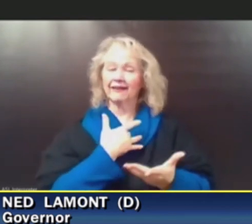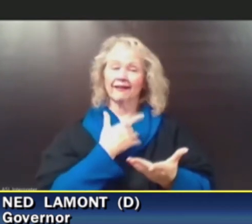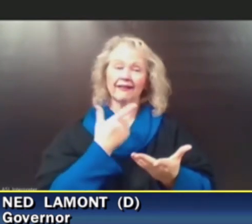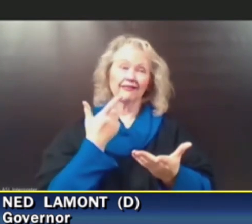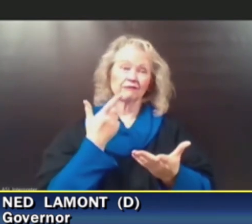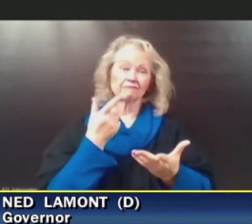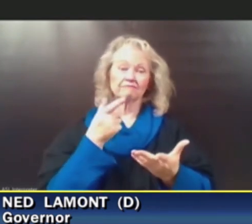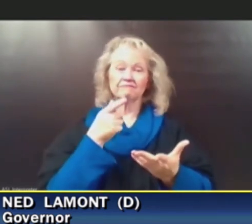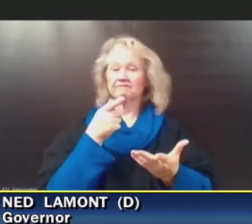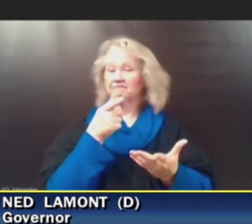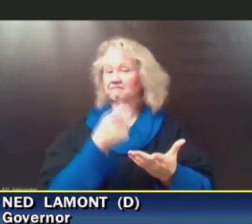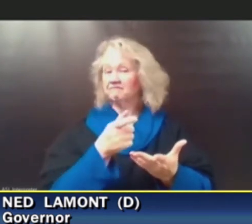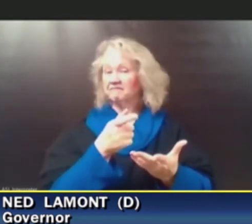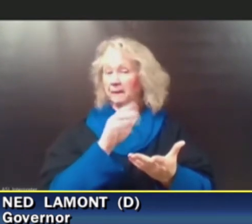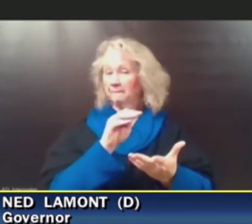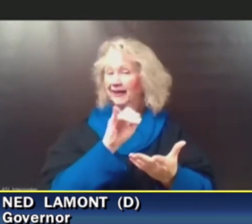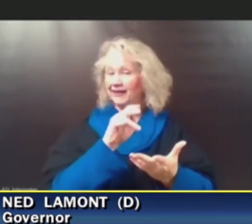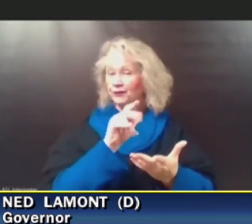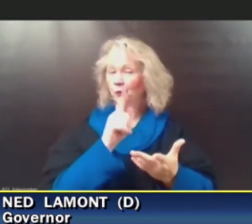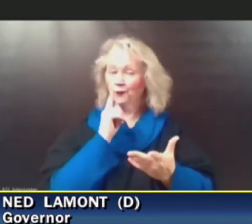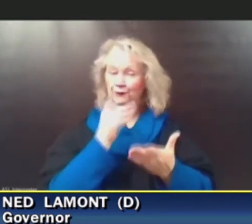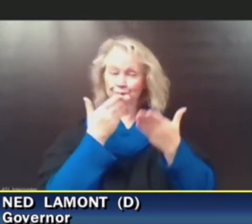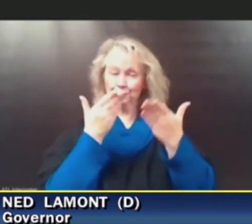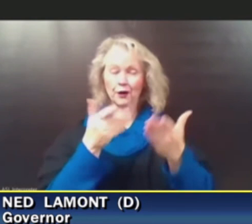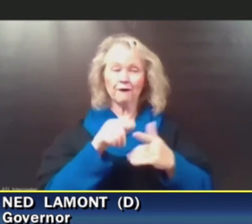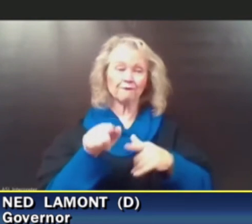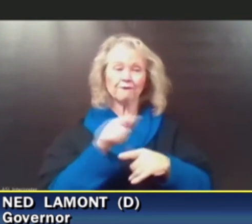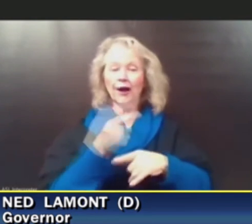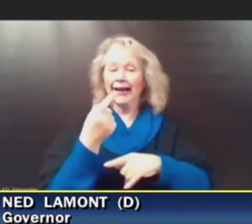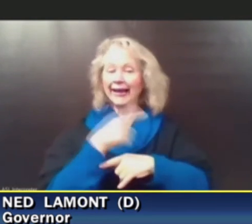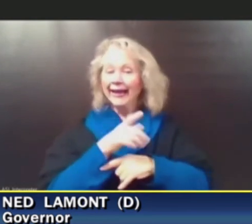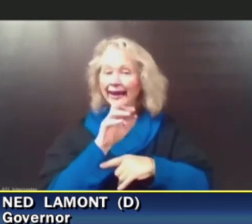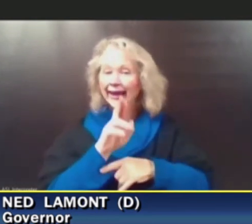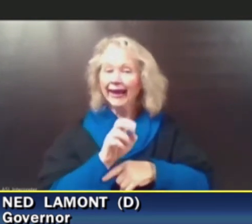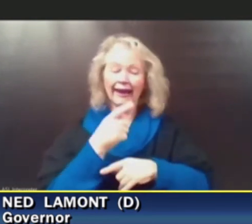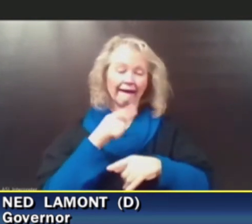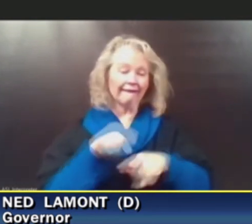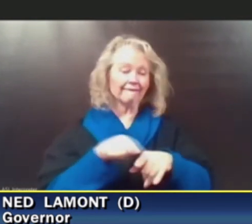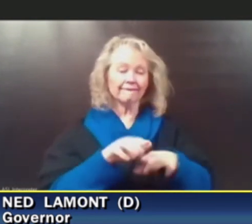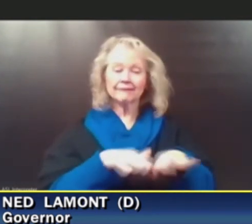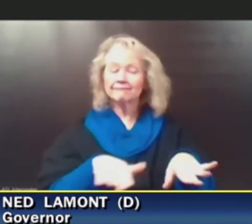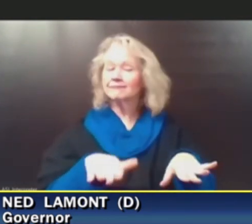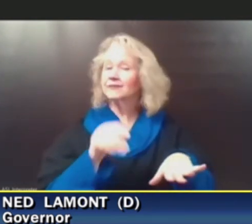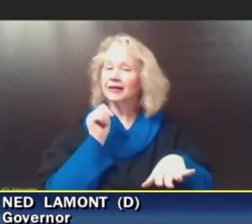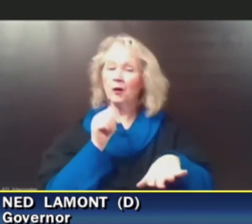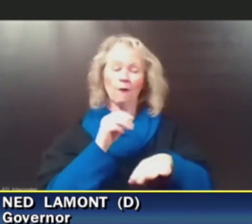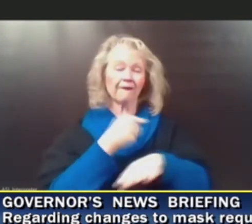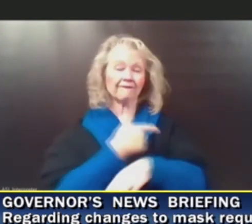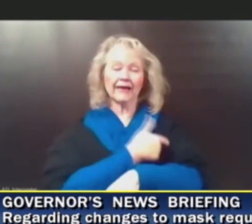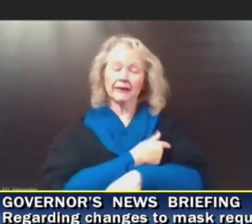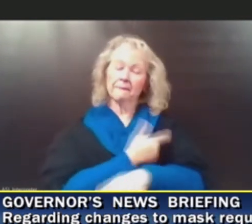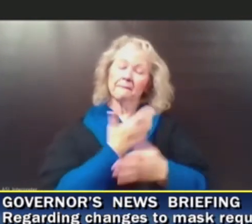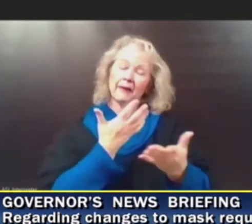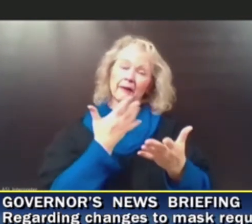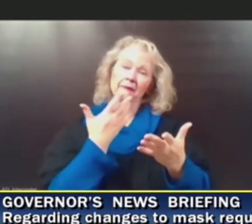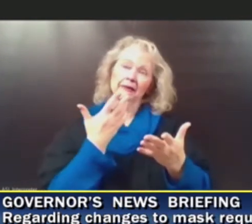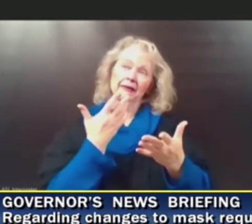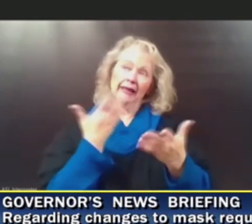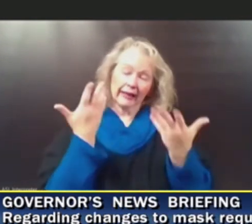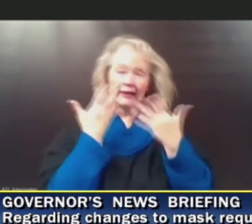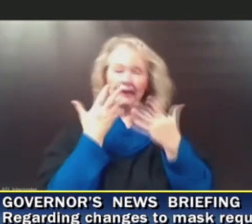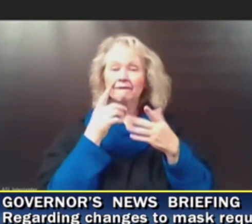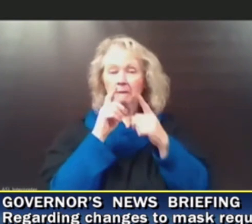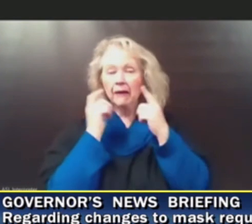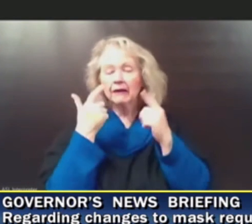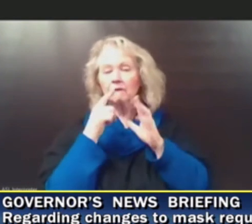who operate daycare, where the young ones are not vaccinated, they may want to wear that mask a little bit longer,